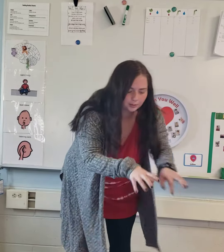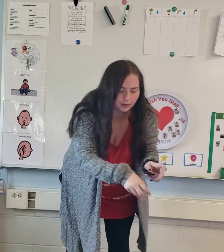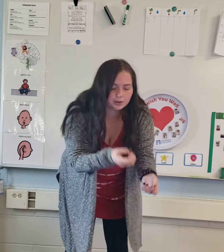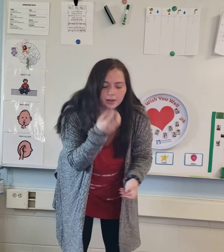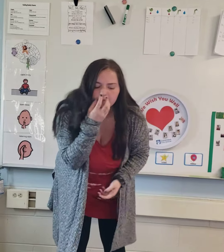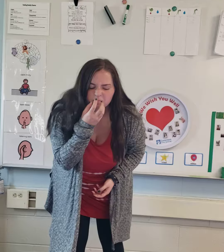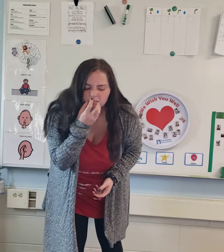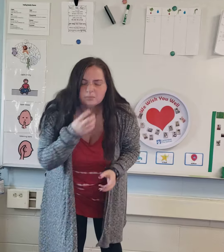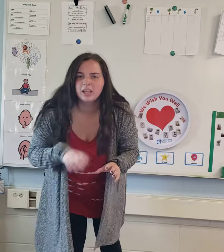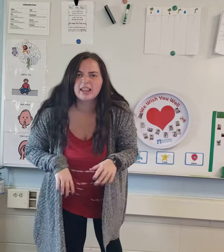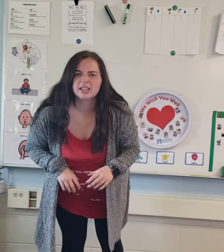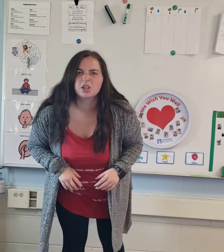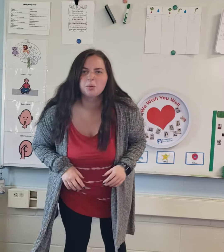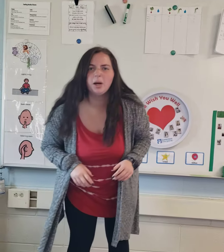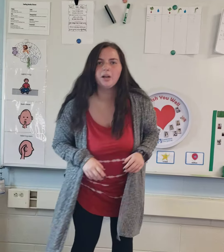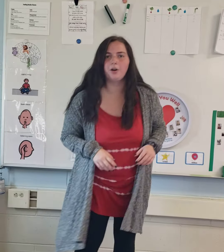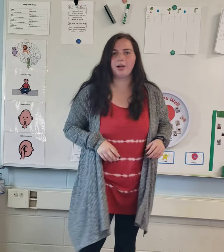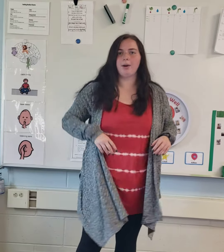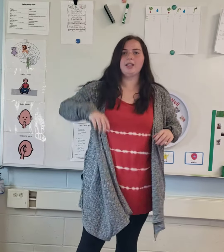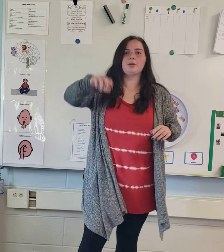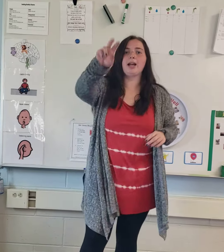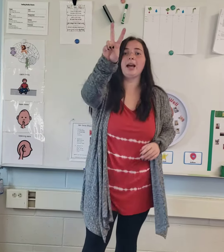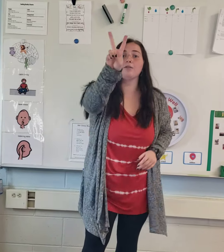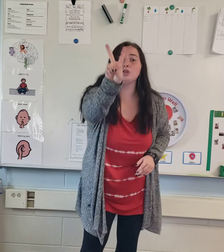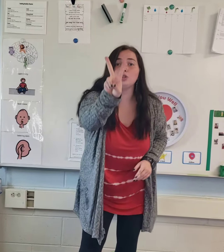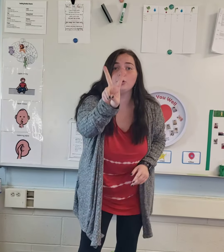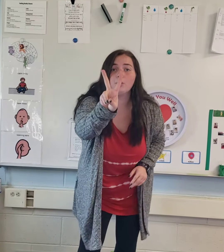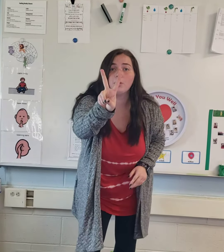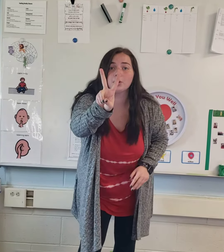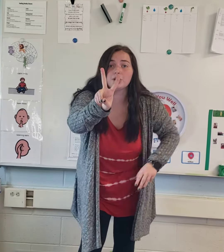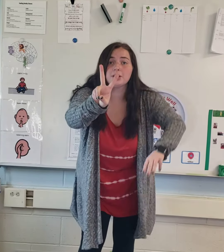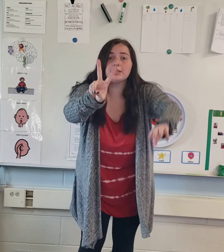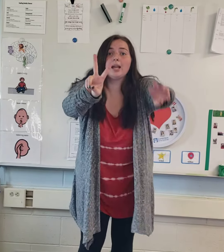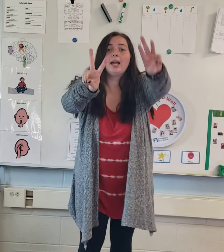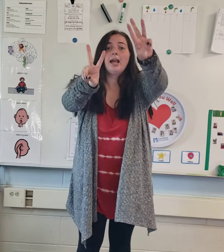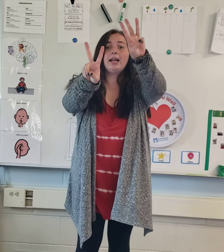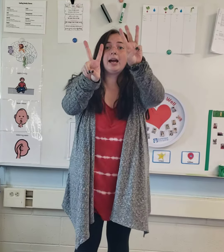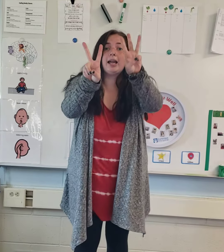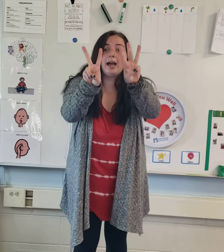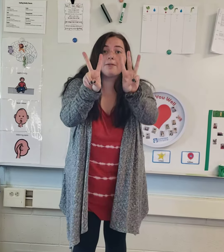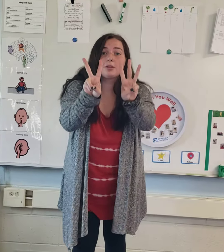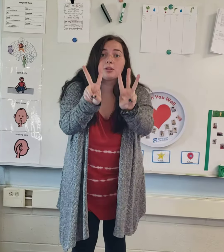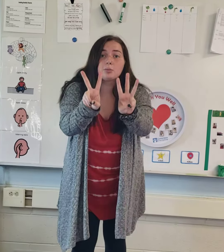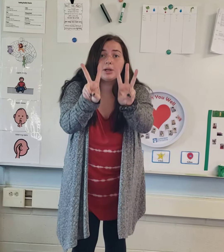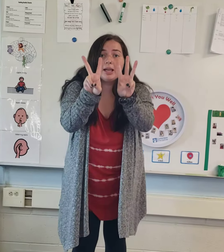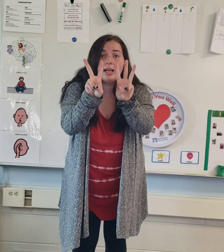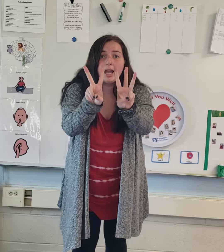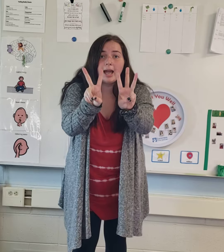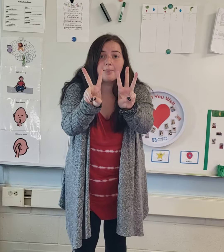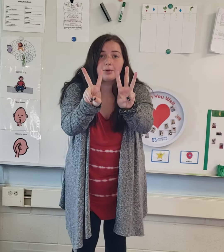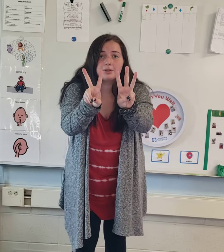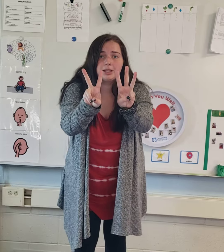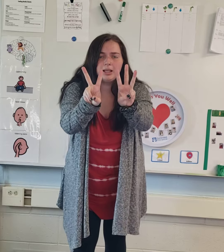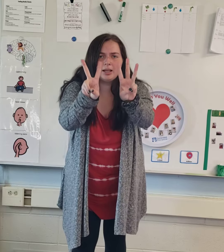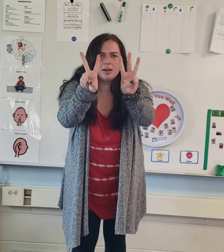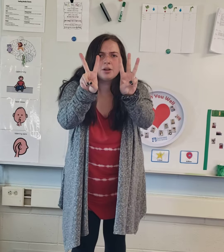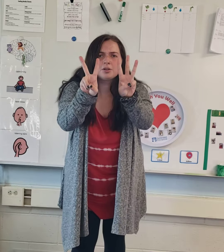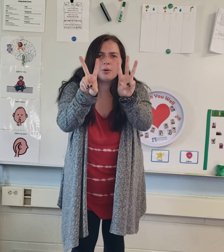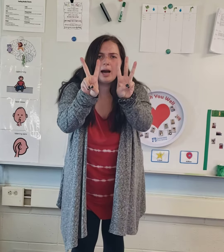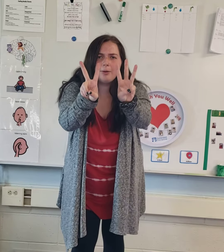one looks good. Yeah, that's a good one. Okay, ready? So I have two oranges, and I have three apples to eat. So how